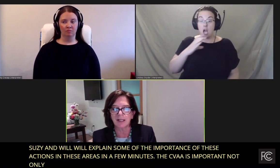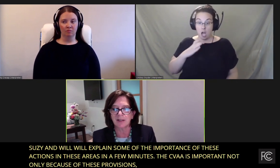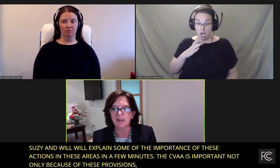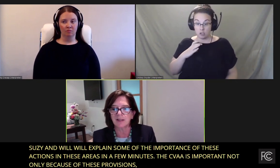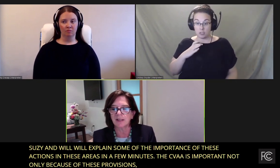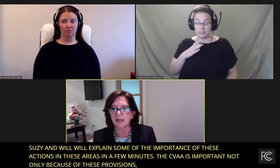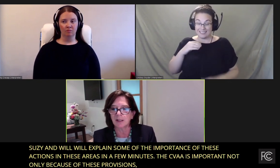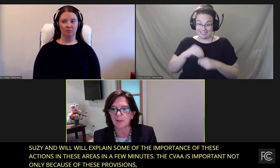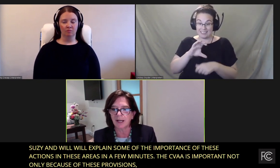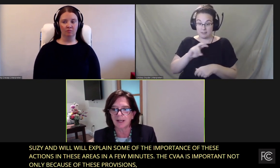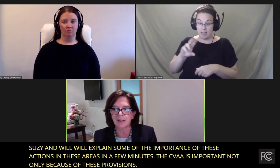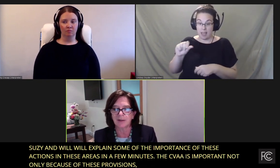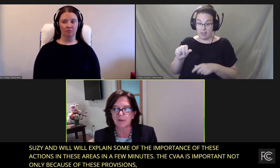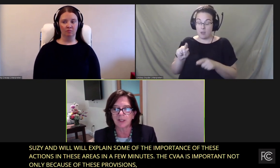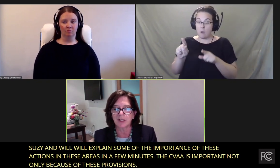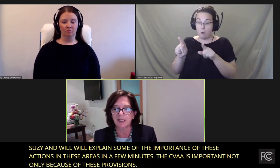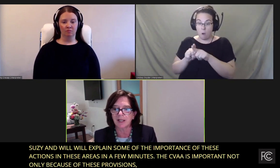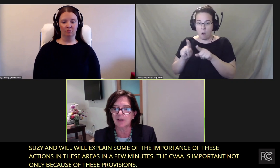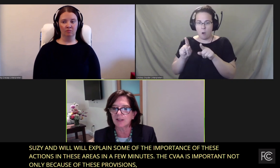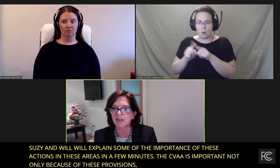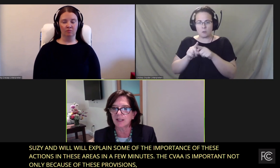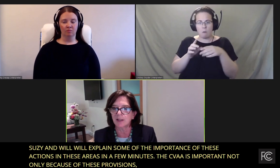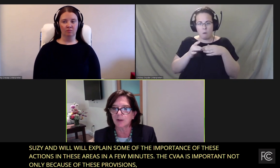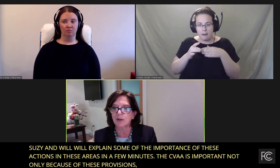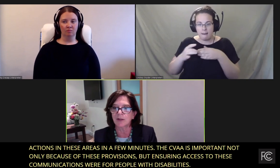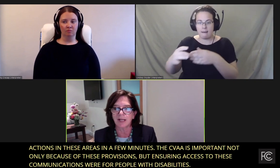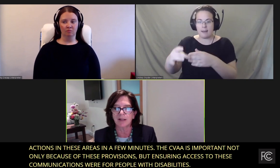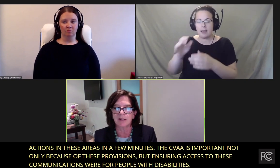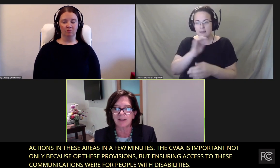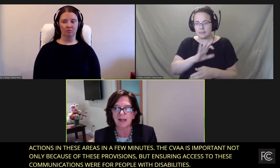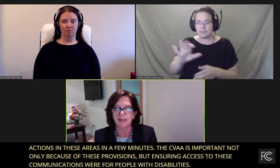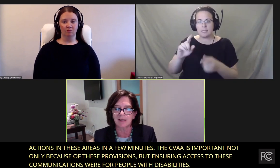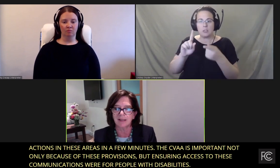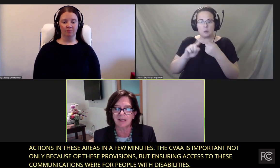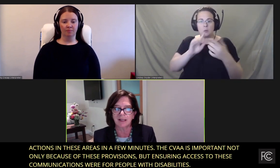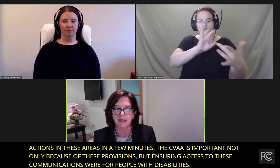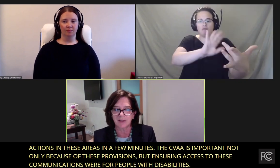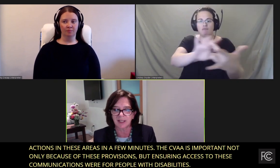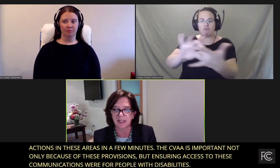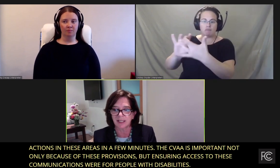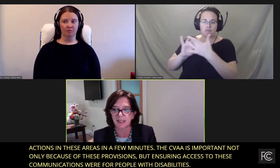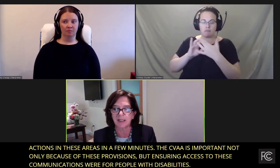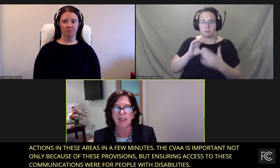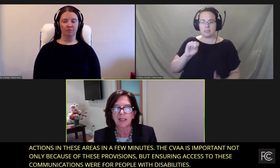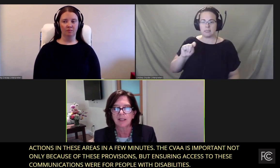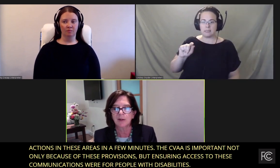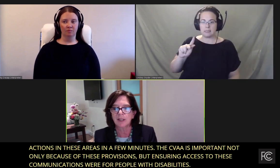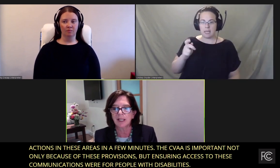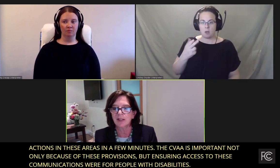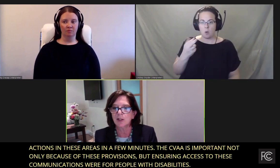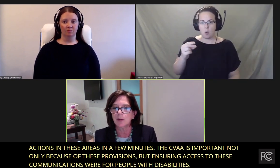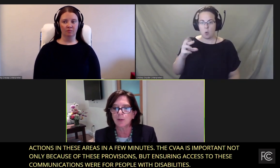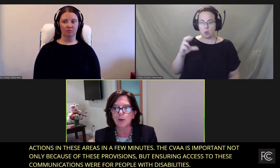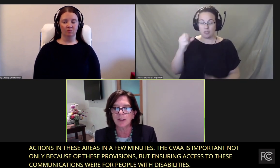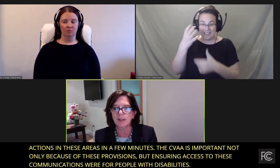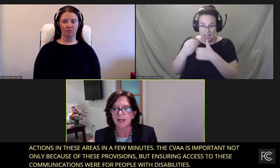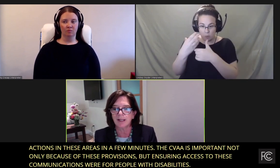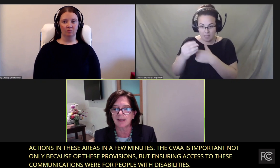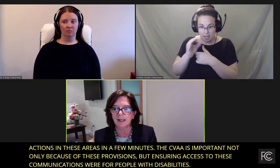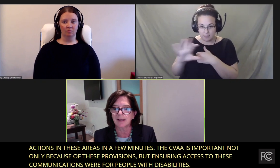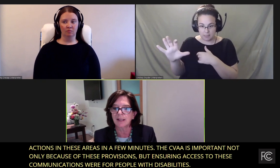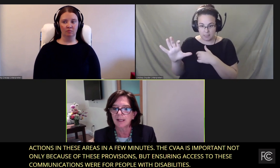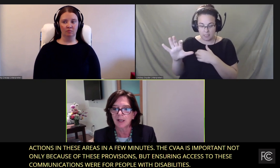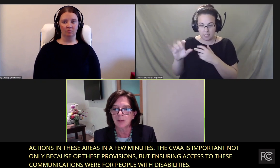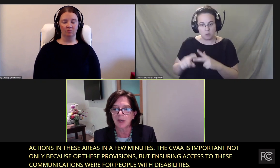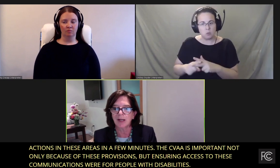set the agency on a path of reaching out to stakeholders outside the FCC to engage in an important